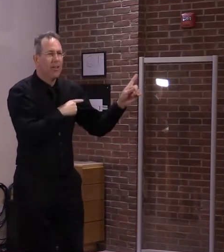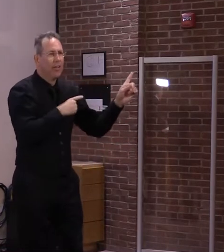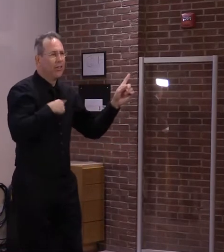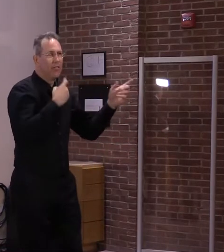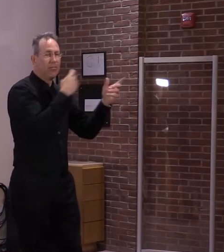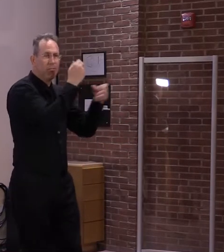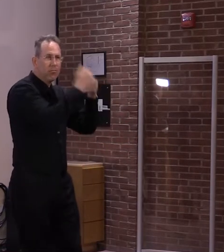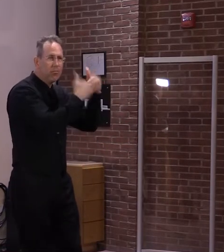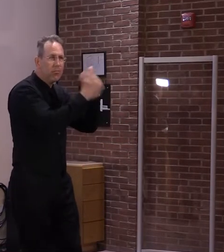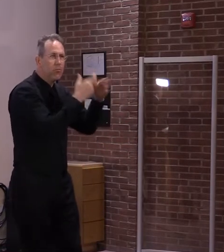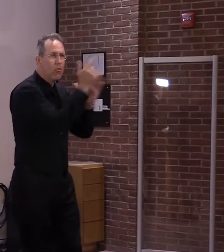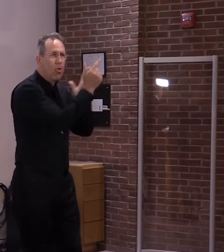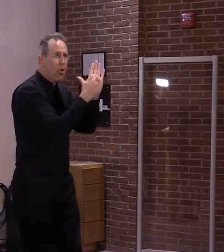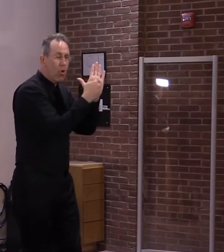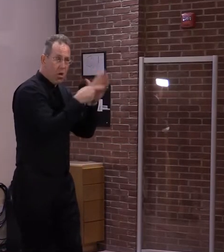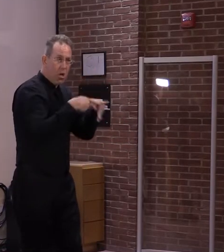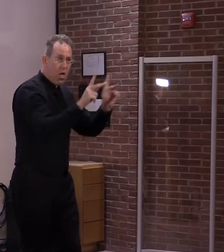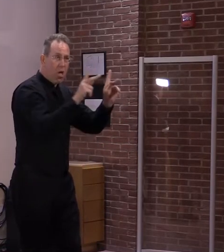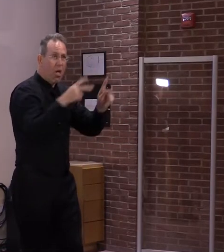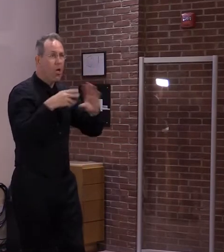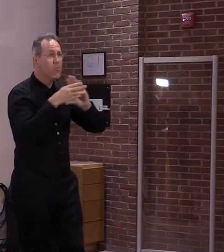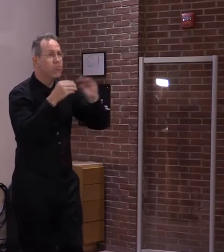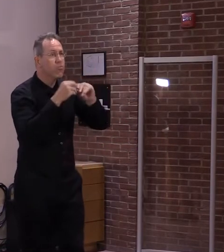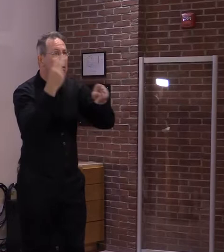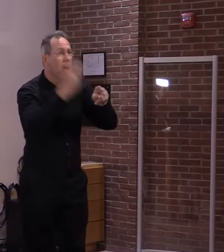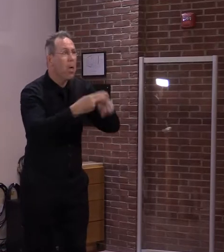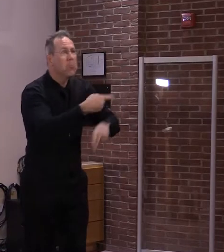In the meantime, we have to follow the law.